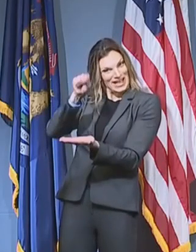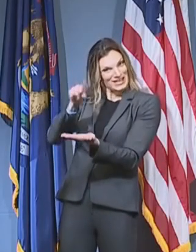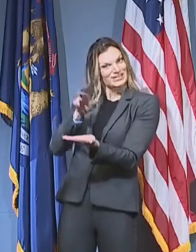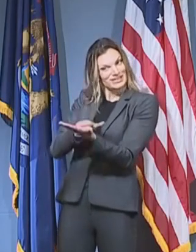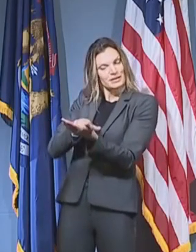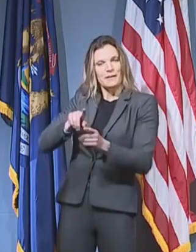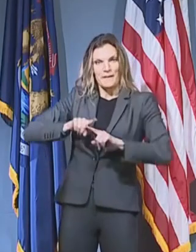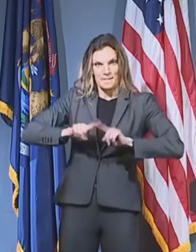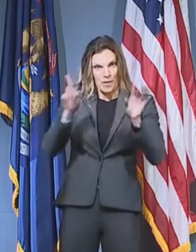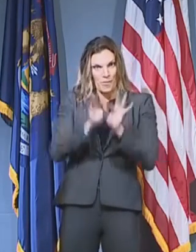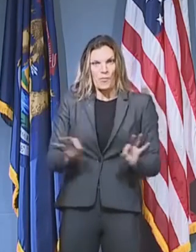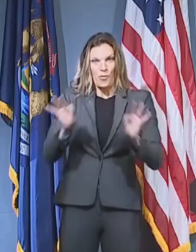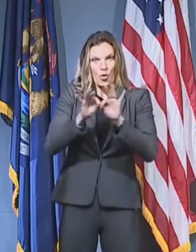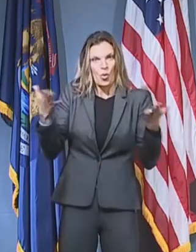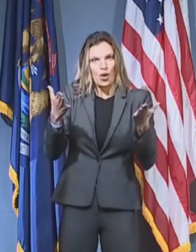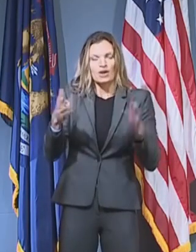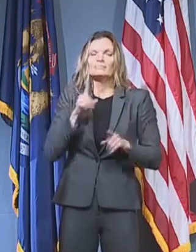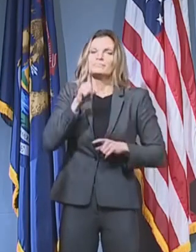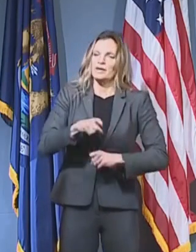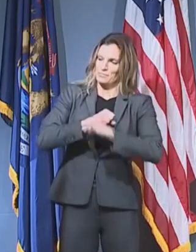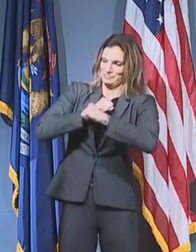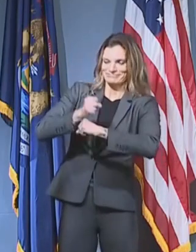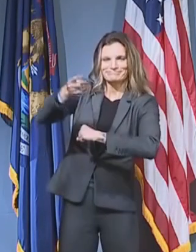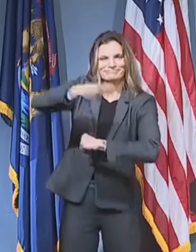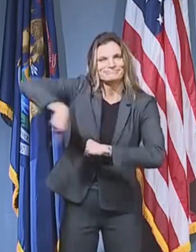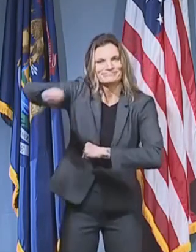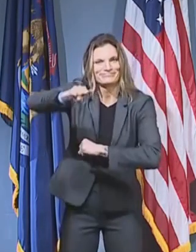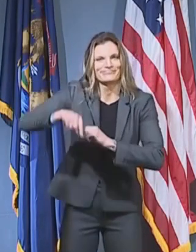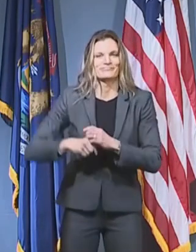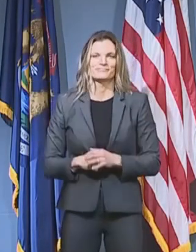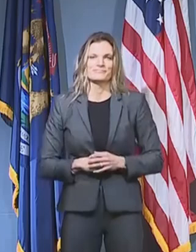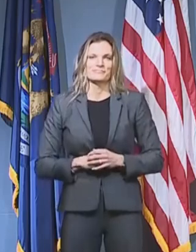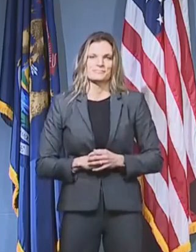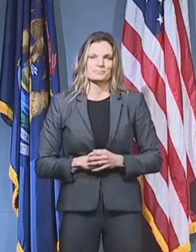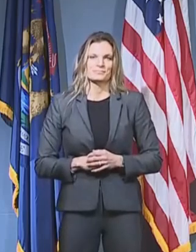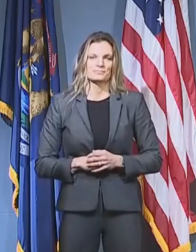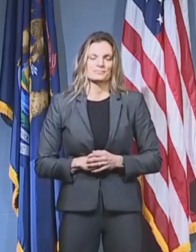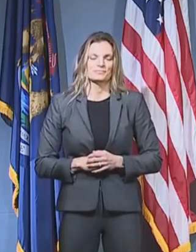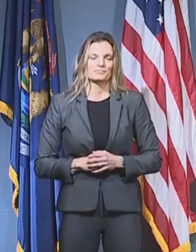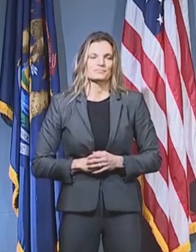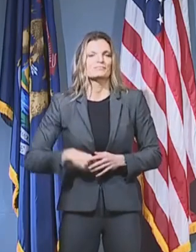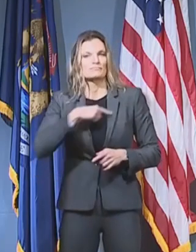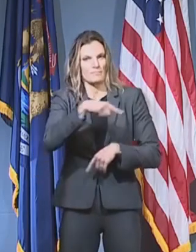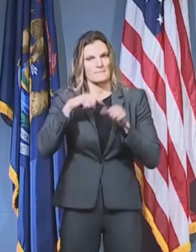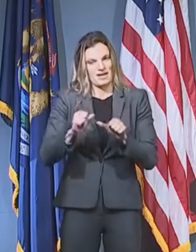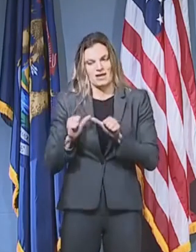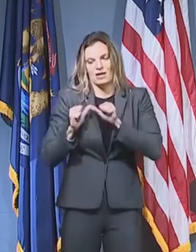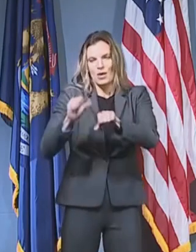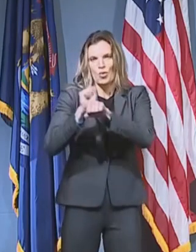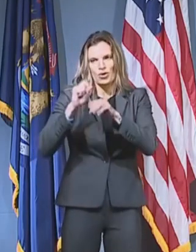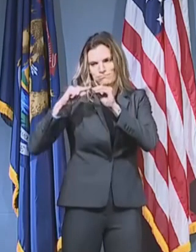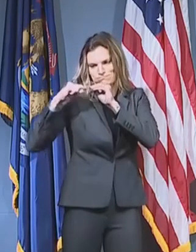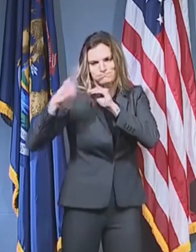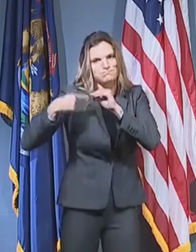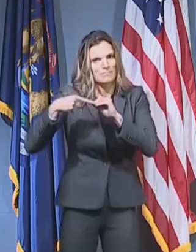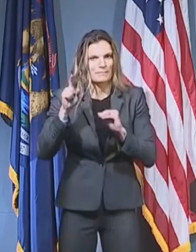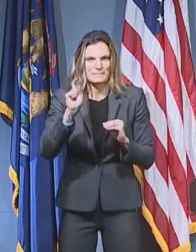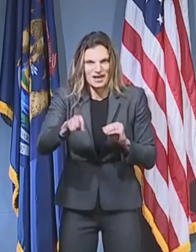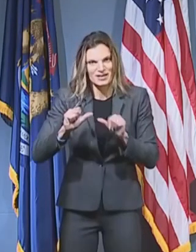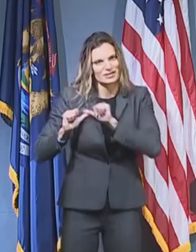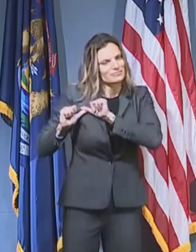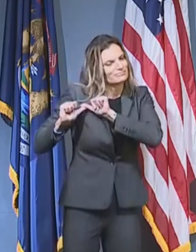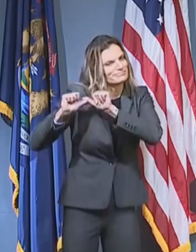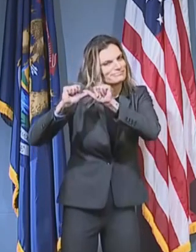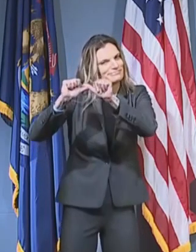them as the heroes they are not just call them heroes. So we've got to work around the clock to ensure that long after this